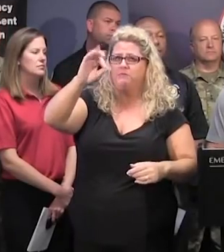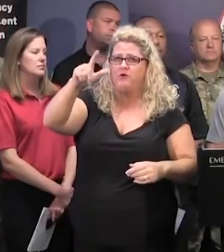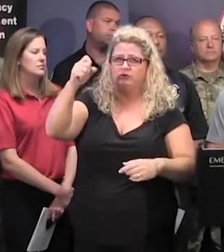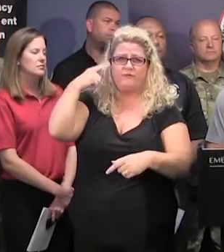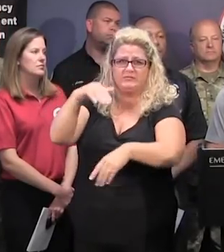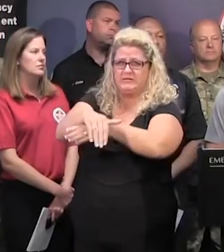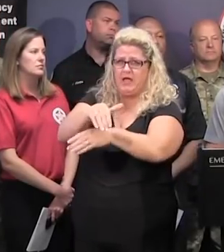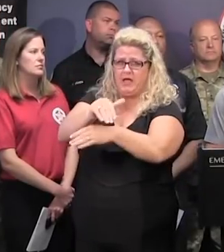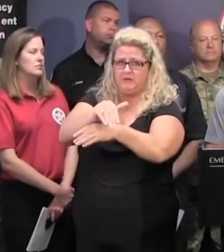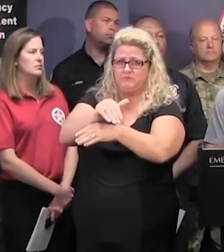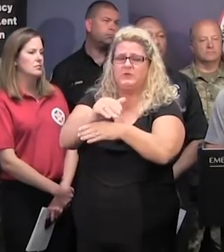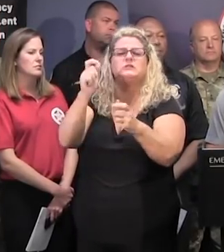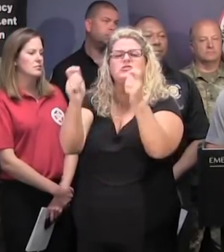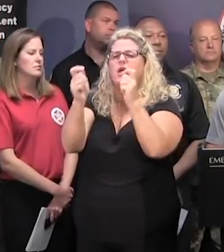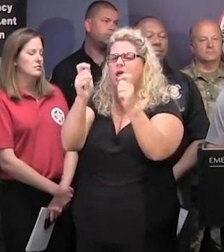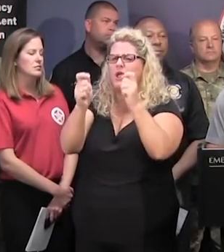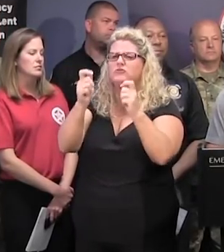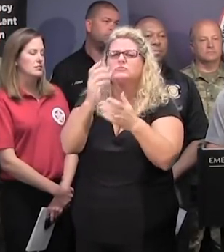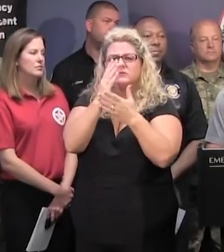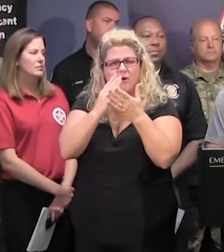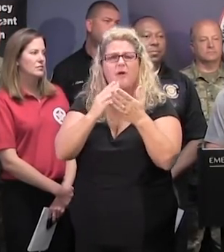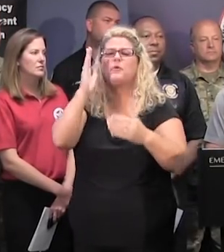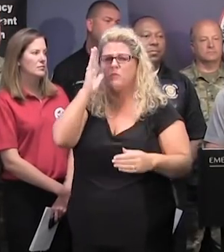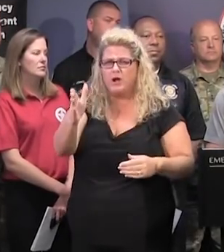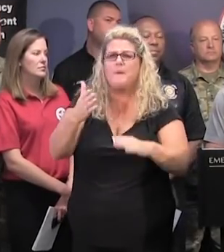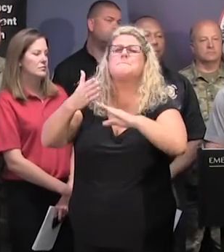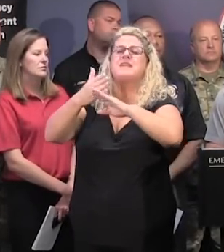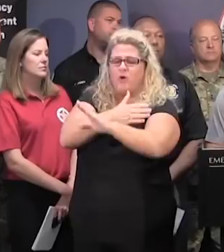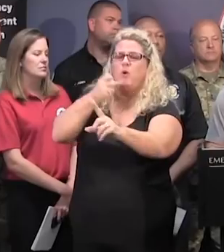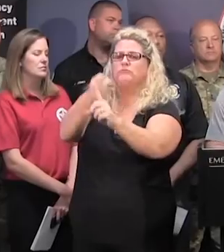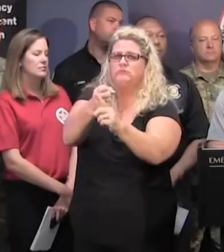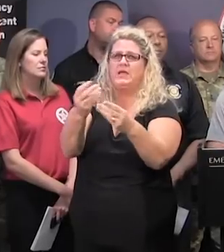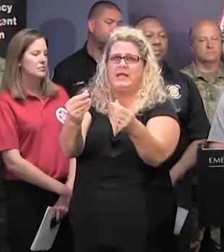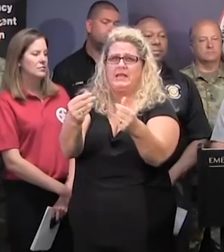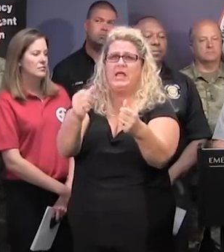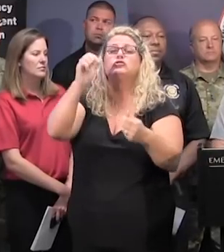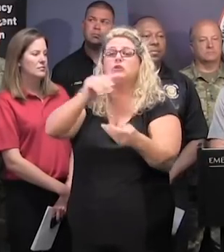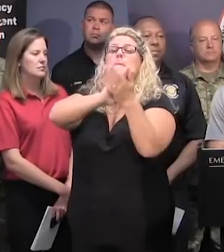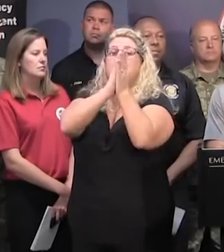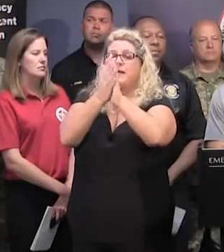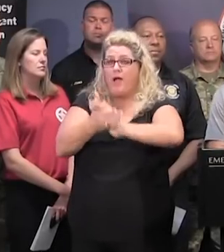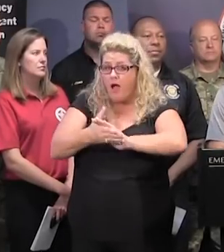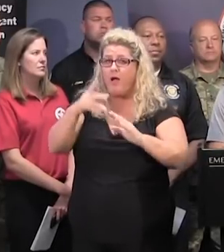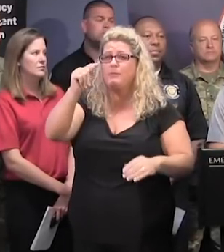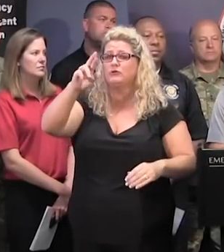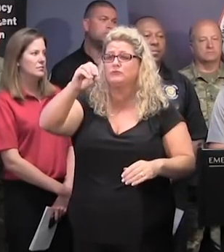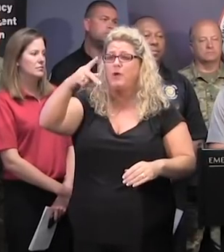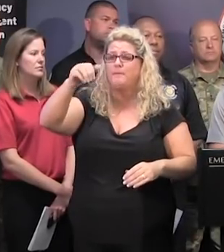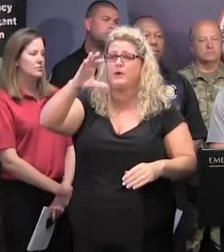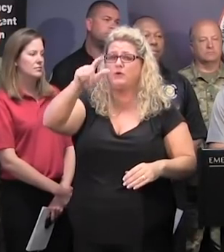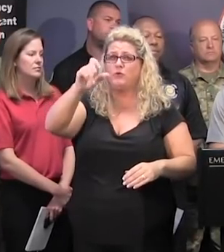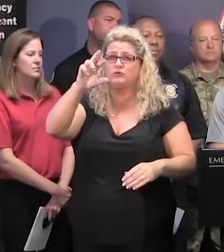Slight changes in the track and even in the intensity are still possible before landfall. It should weaken to a tropical storm while it slowly drifts into